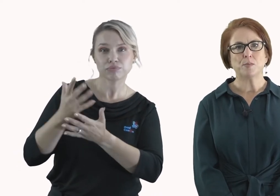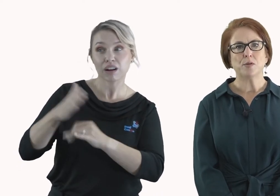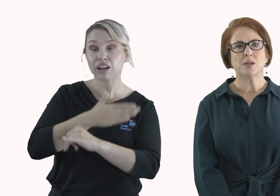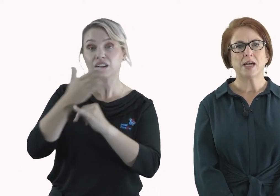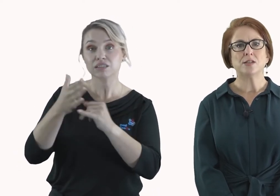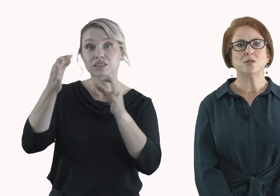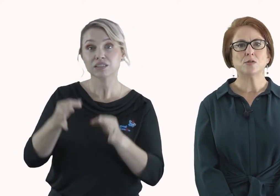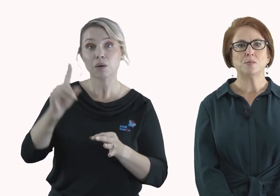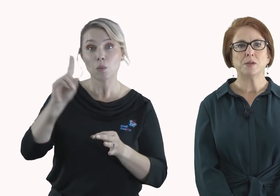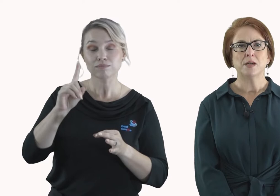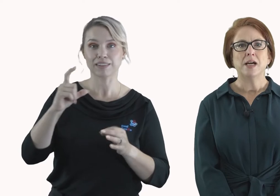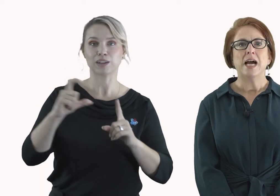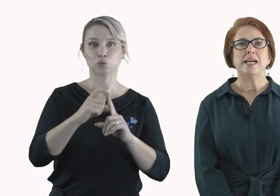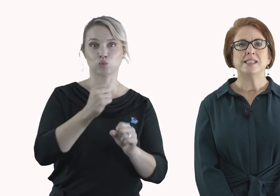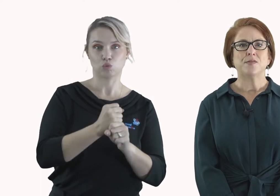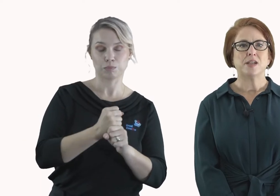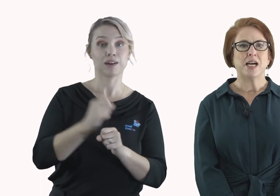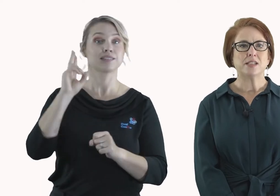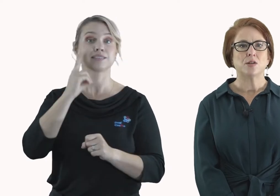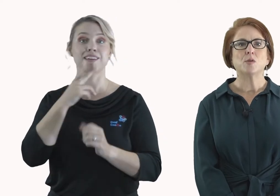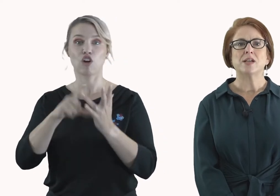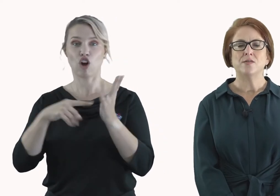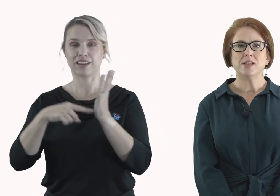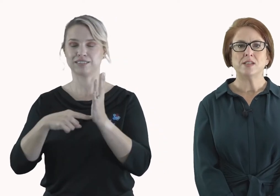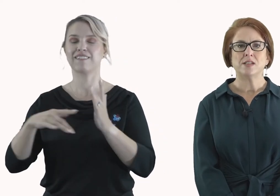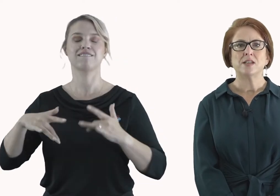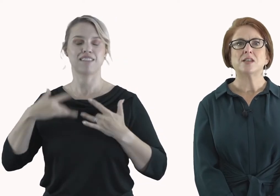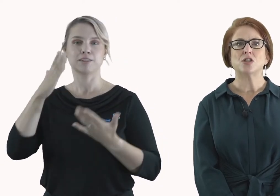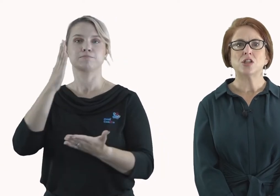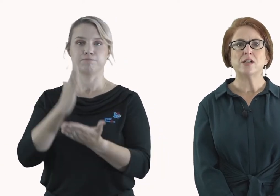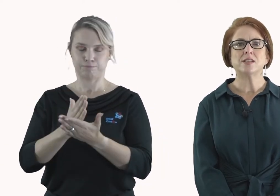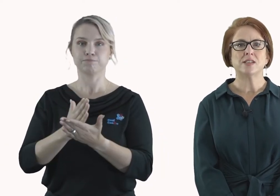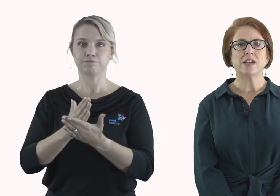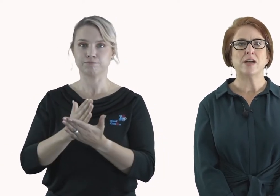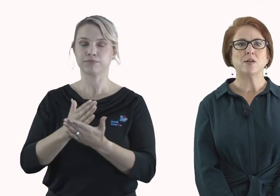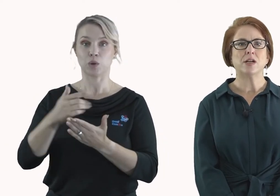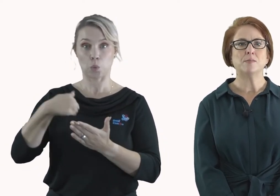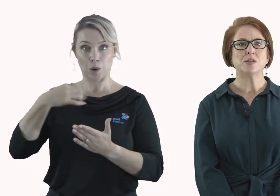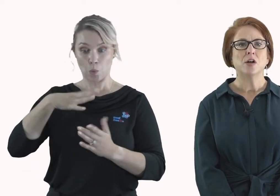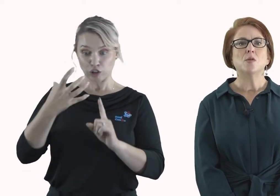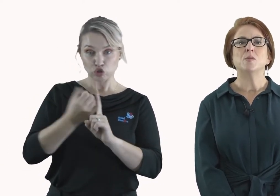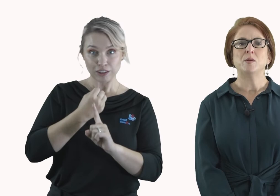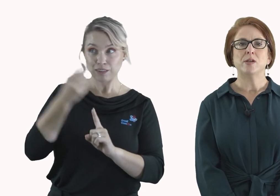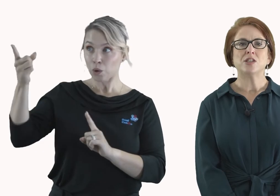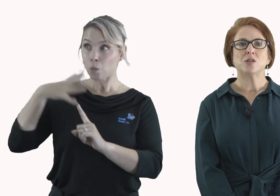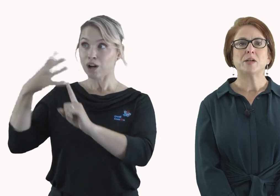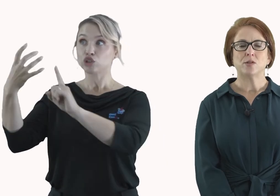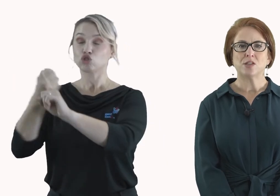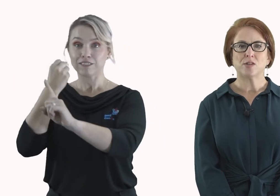both the Can Do group and Deaf Connect were convinced that the shared desired outcomes would be reached by transferring